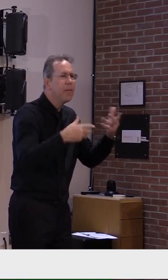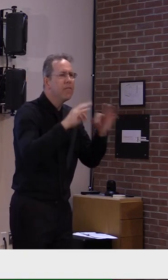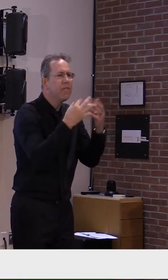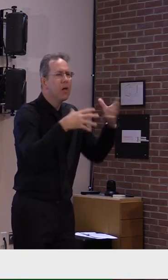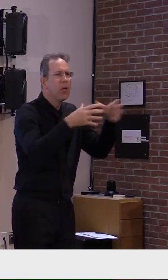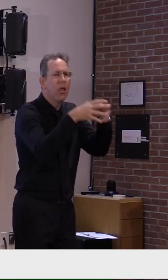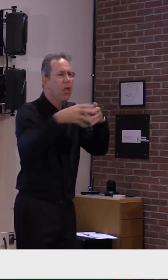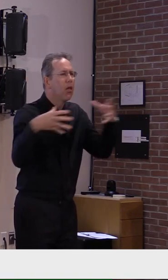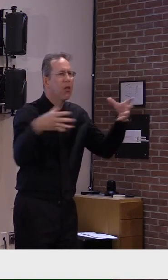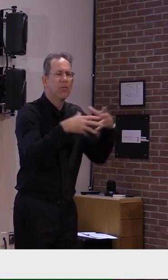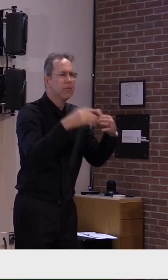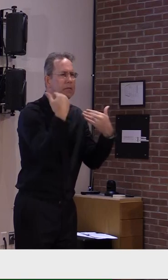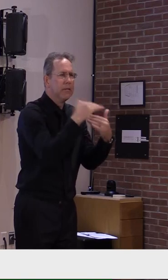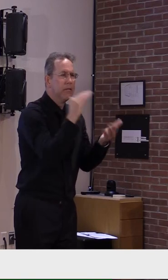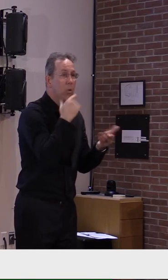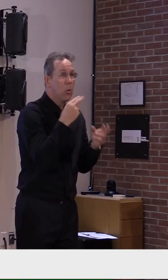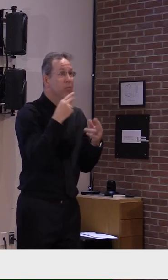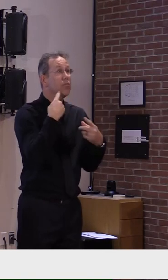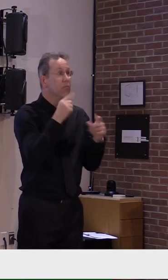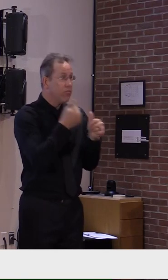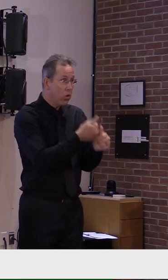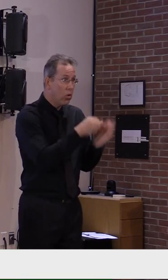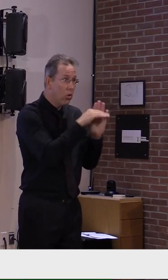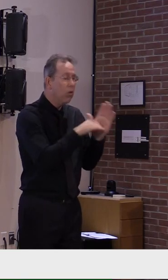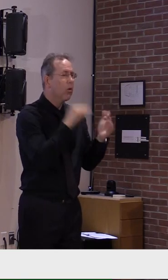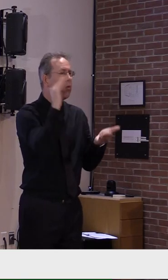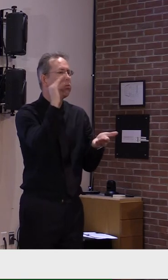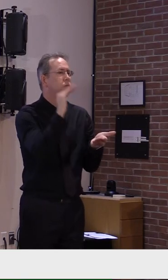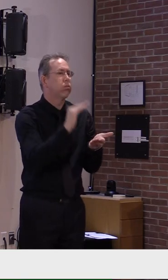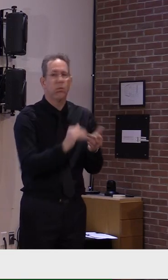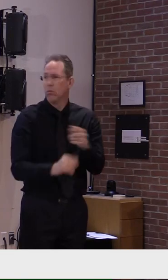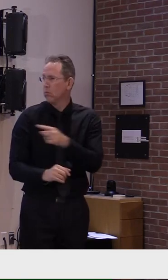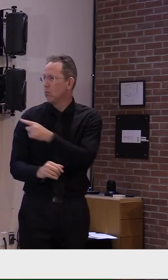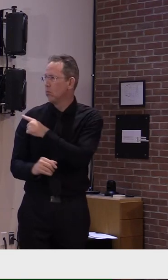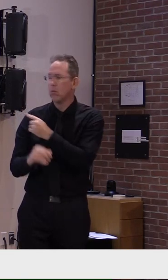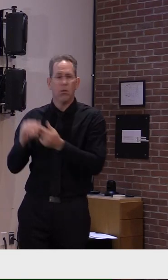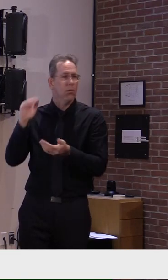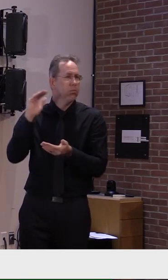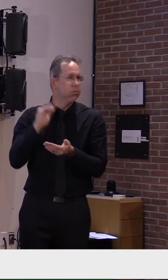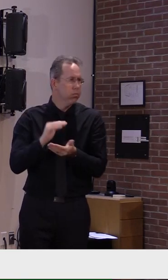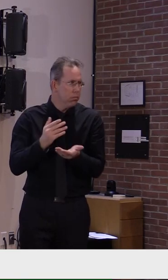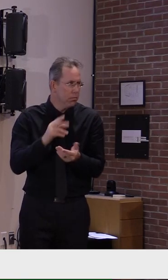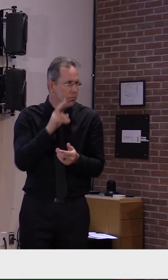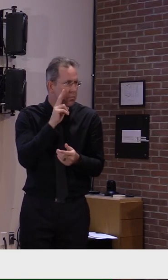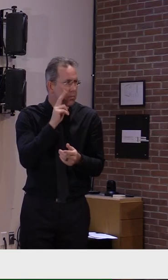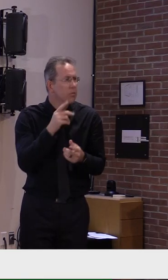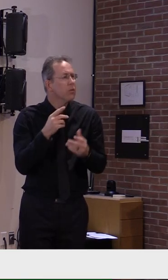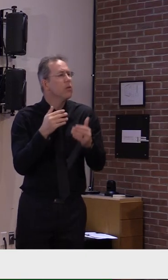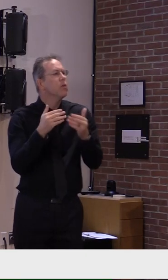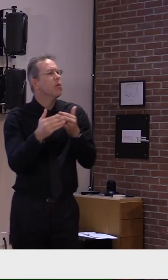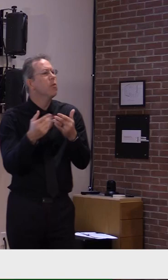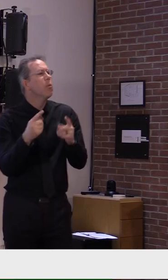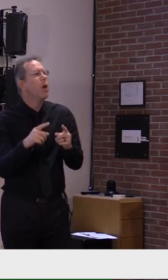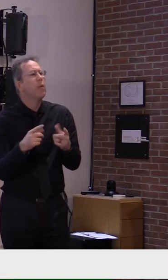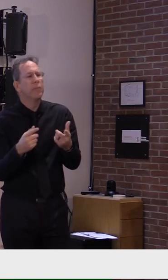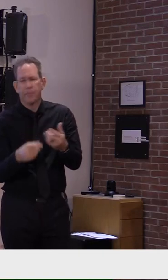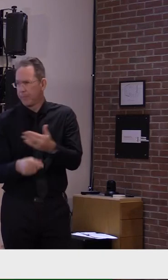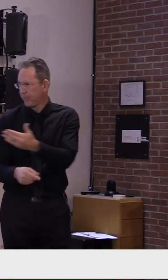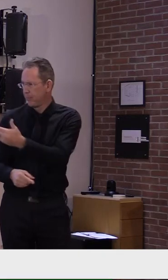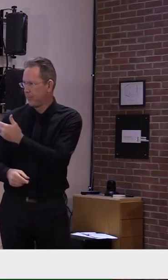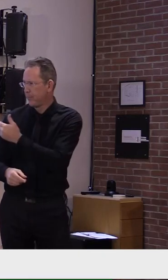11, 12, up to 14 days after these measures were fully implemented. So that's something we'll be keeping a close eye on and reporting on in the future.